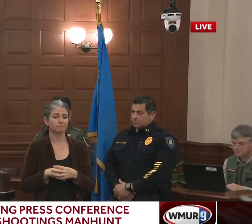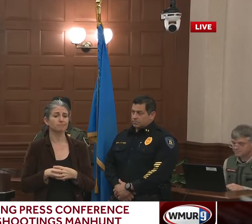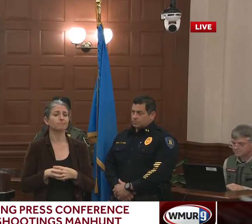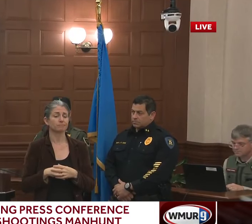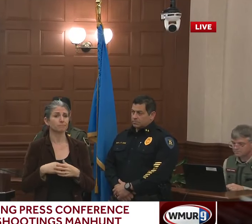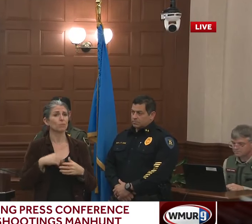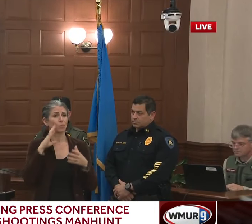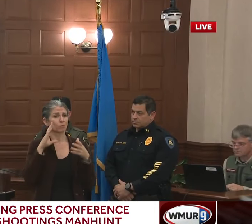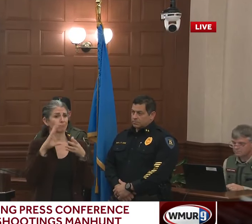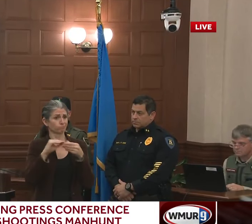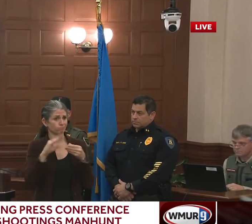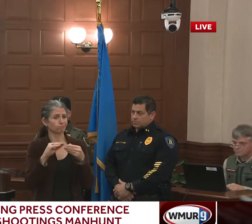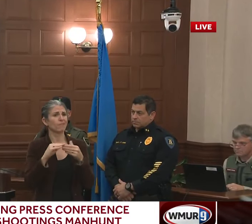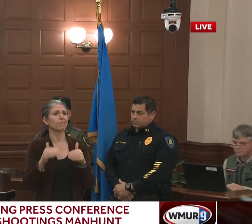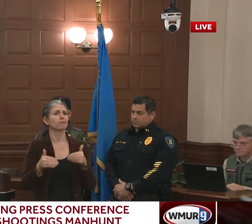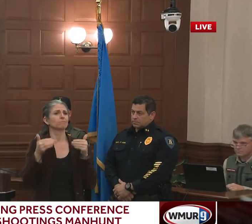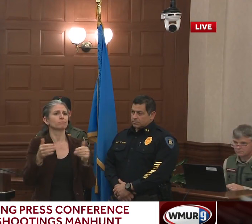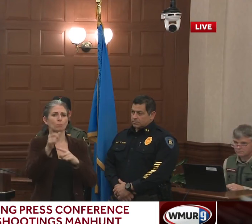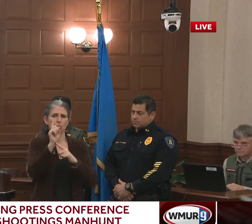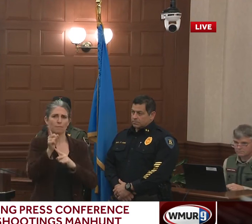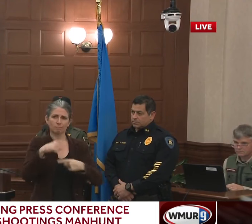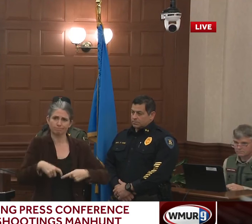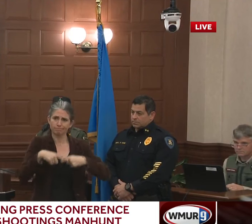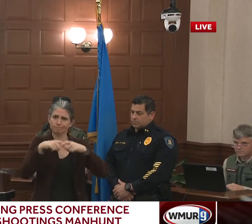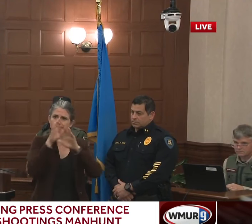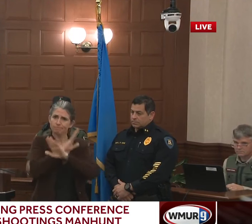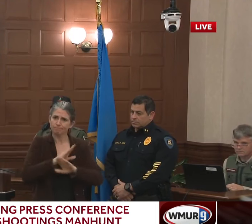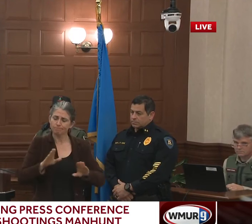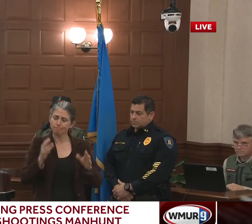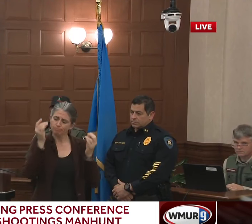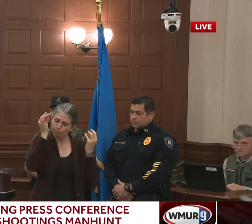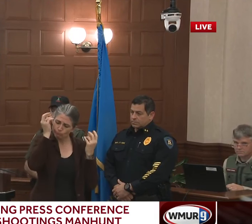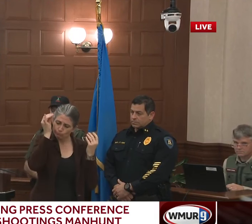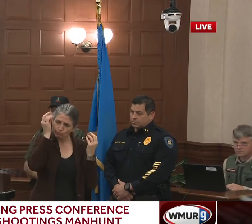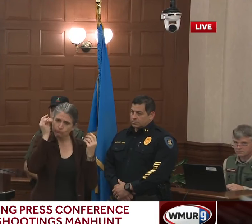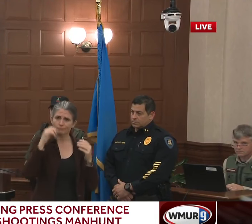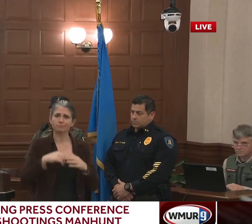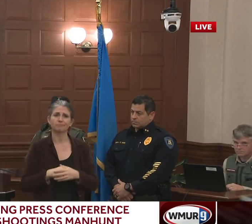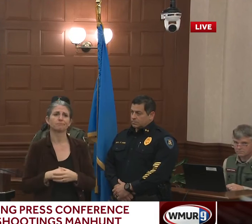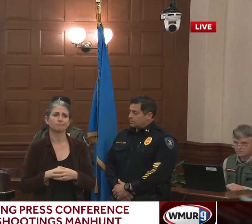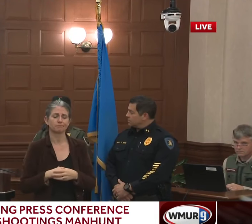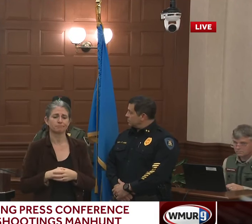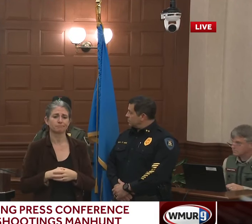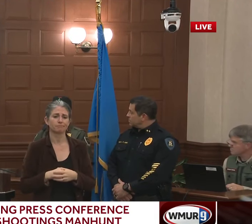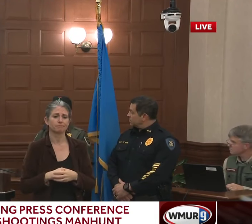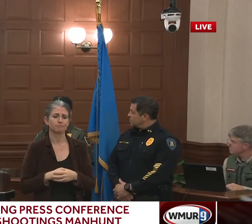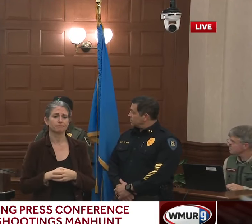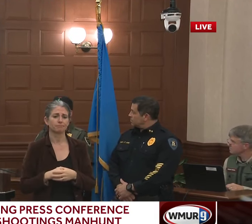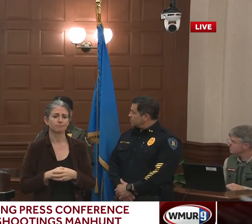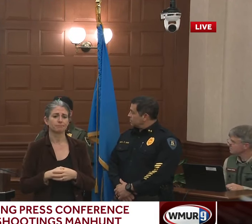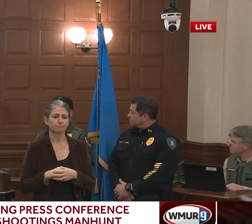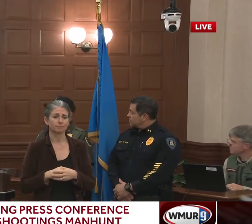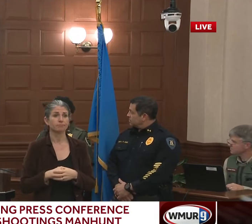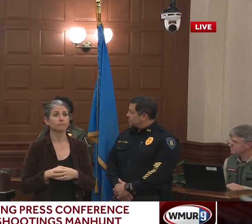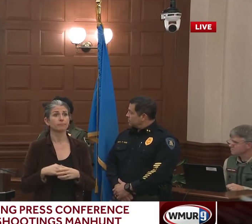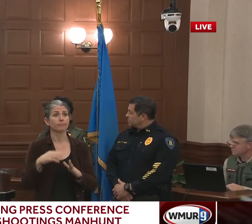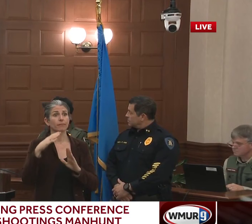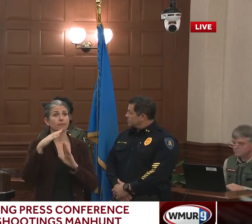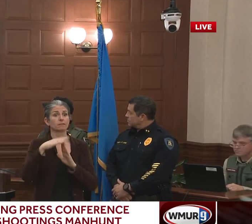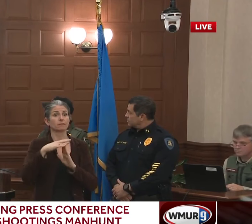continue on to our next agenda item. But that top left, as you see it,